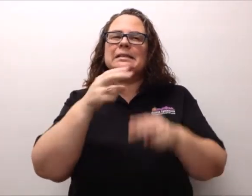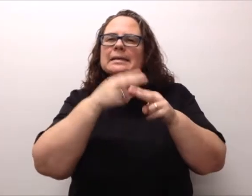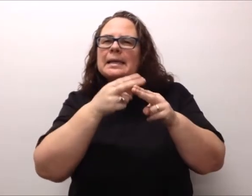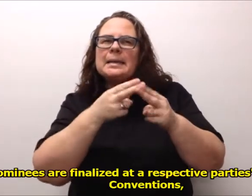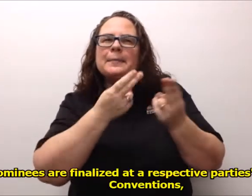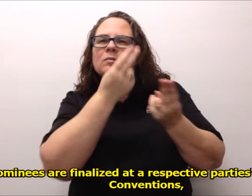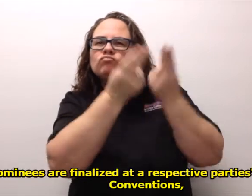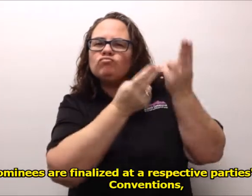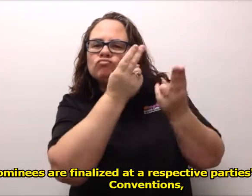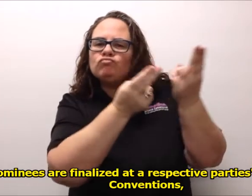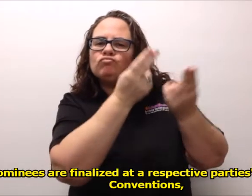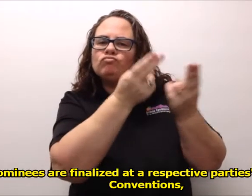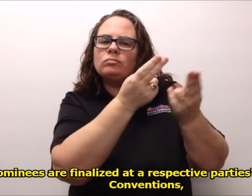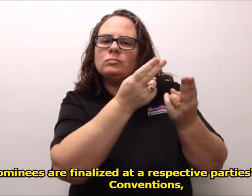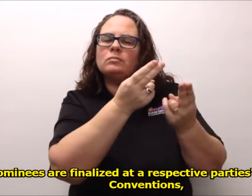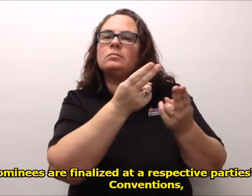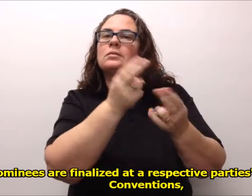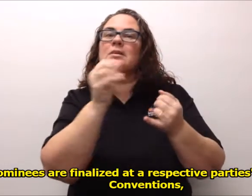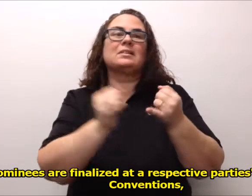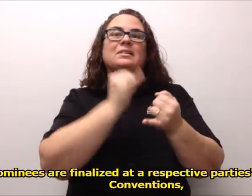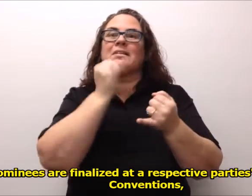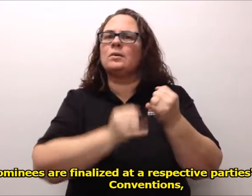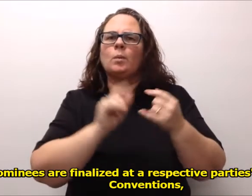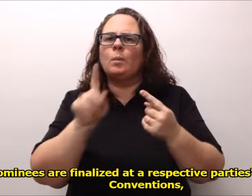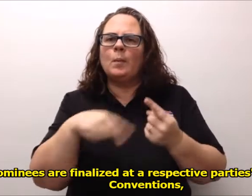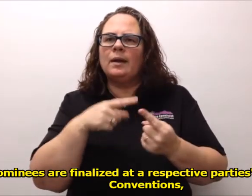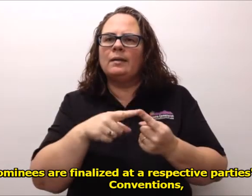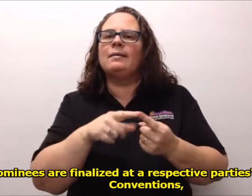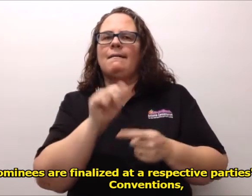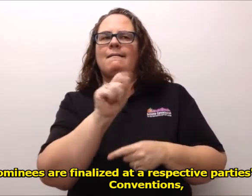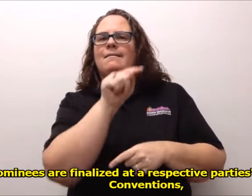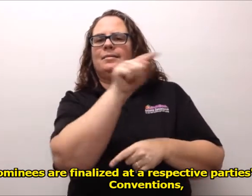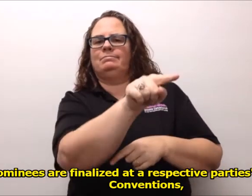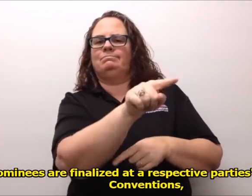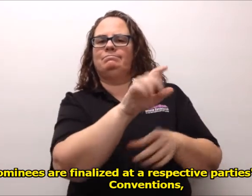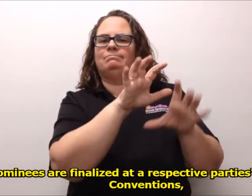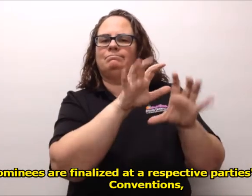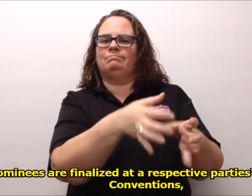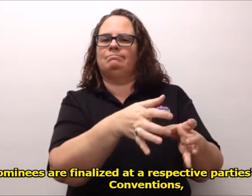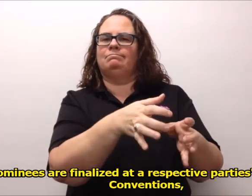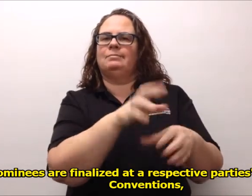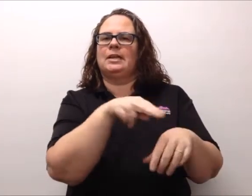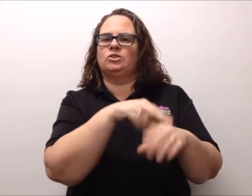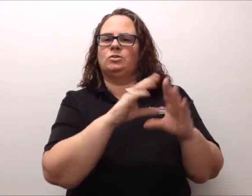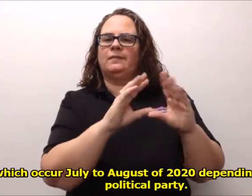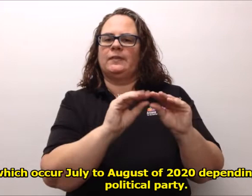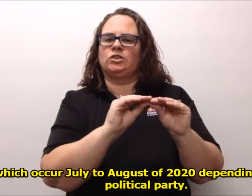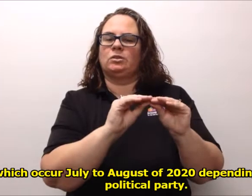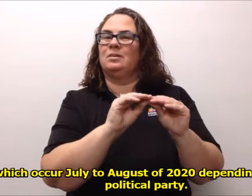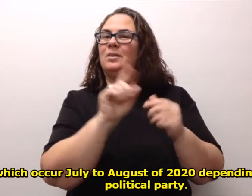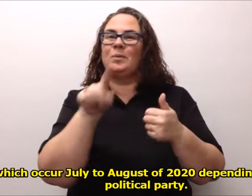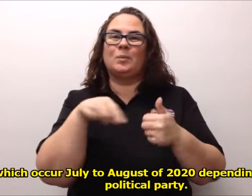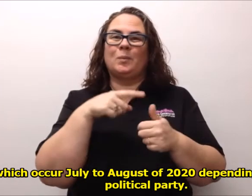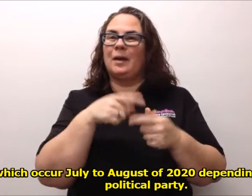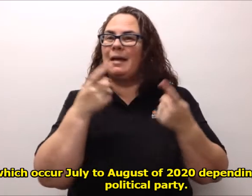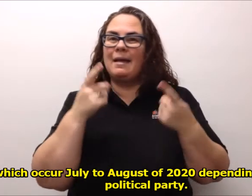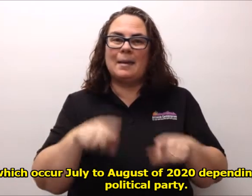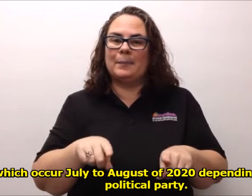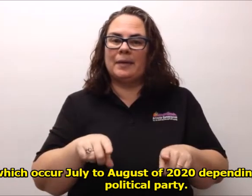Nominees are finalized at a respective party's national conventions, which occur July to